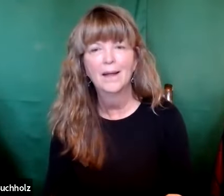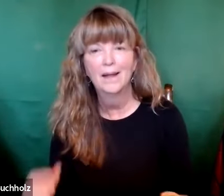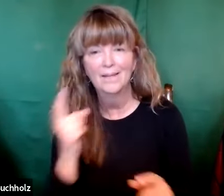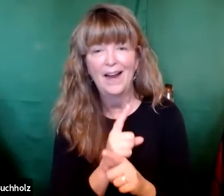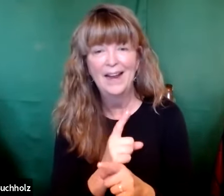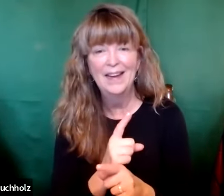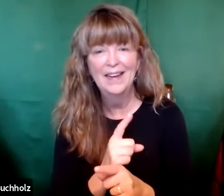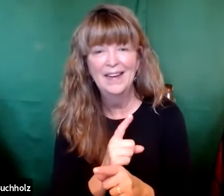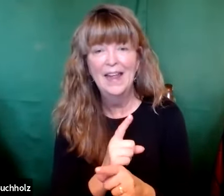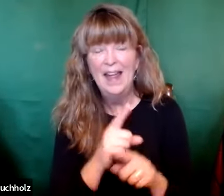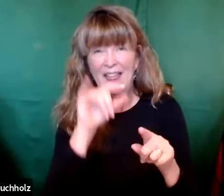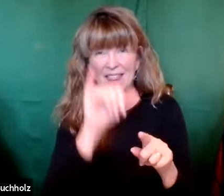egotistical, aren't you? Right?